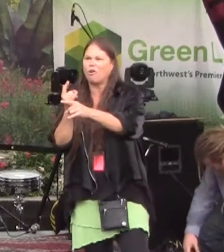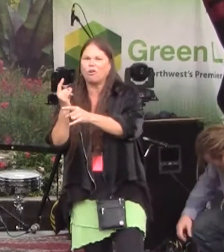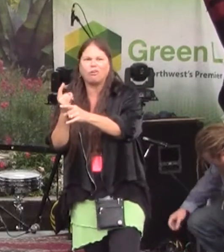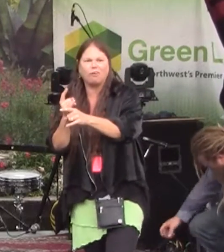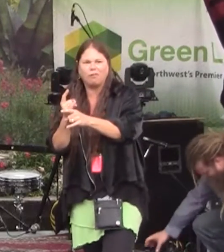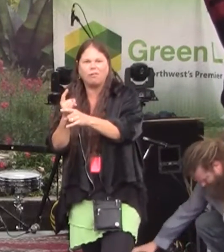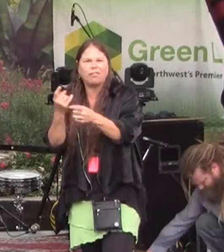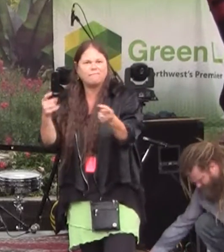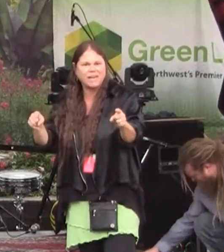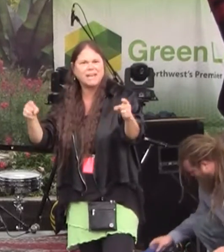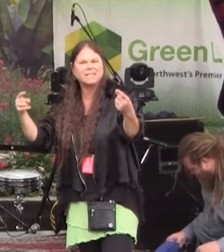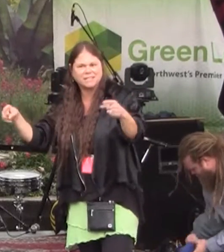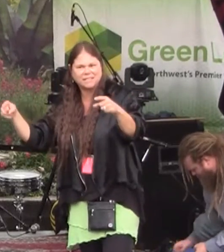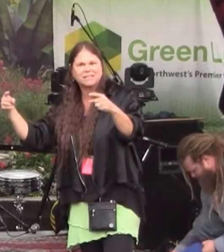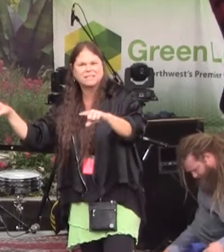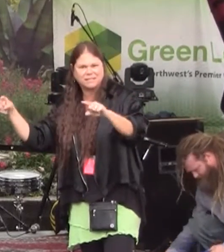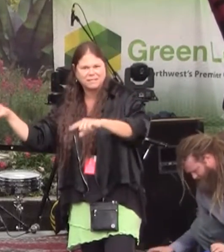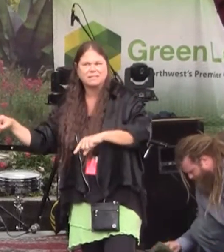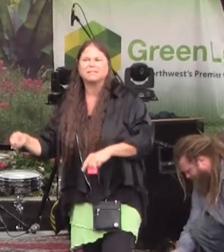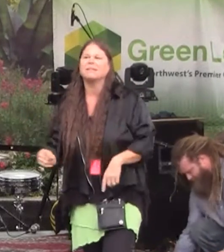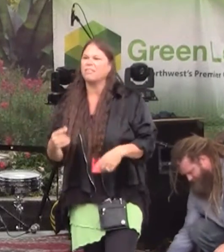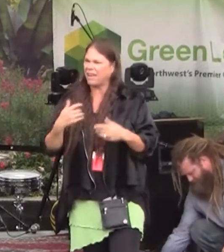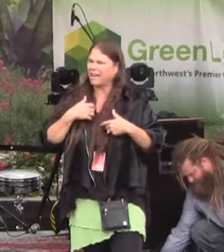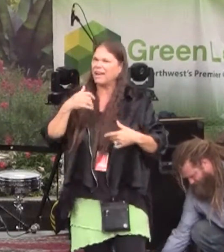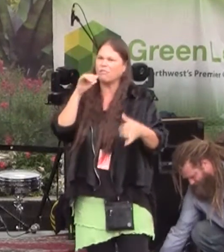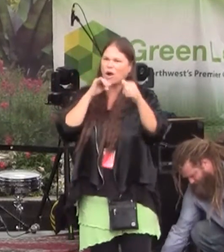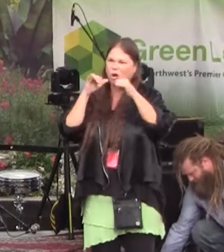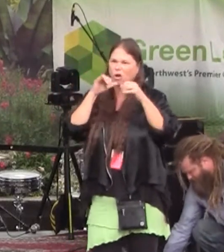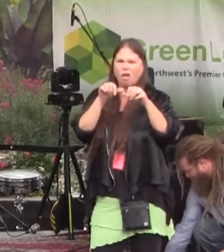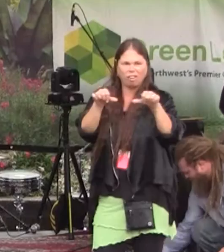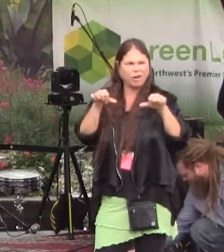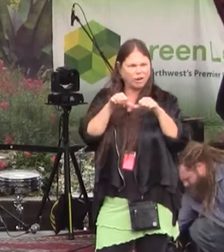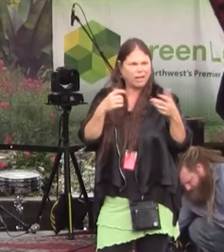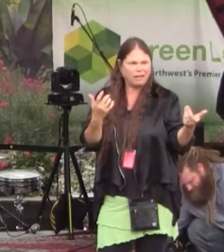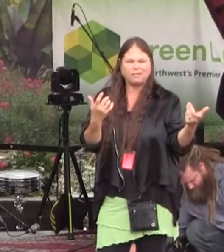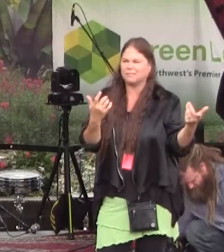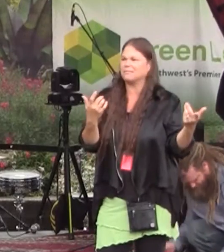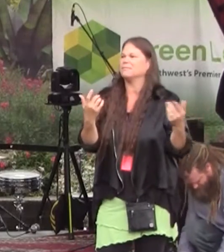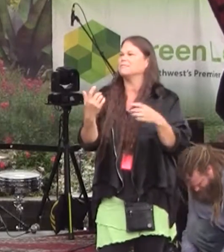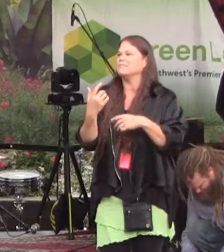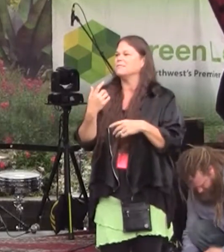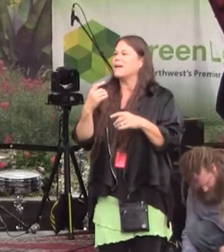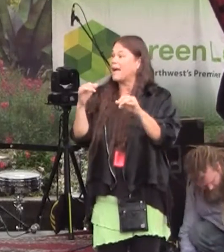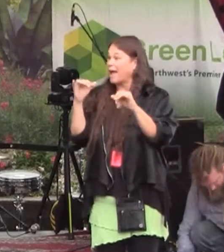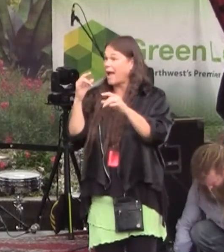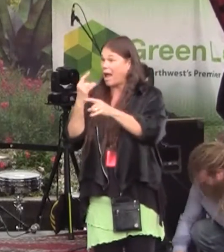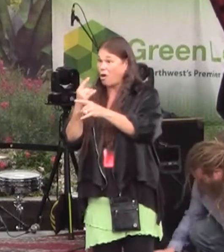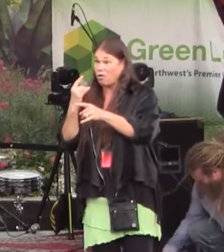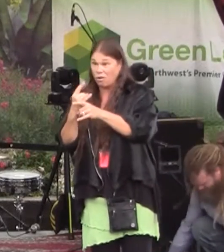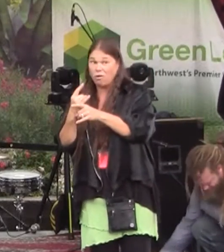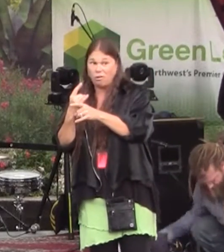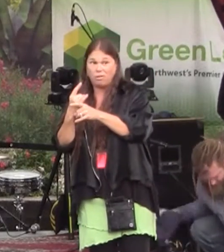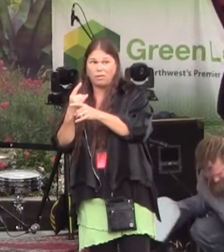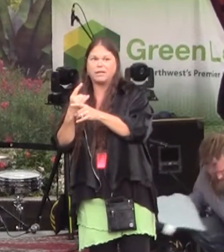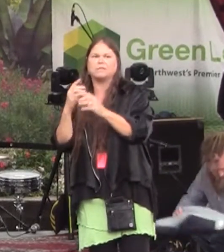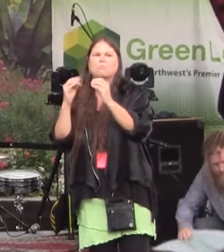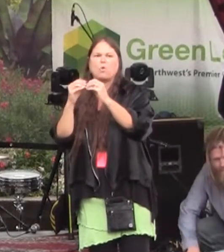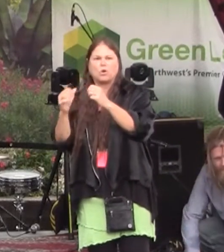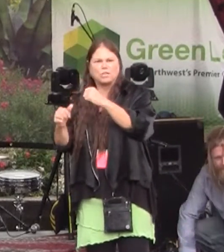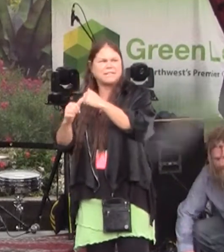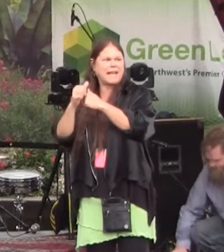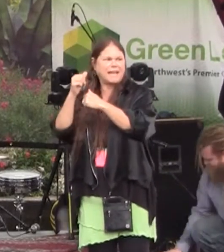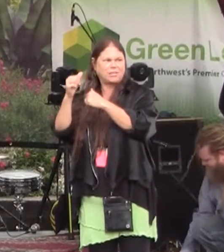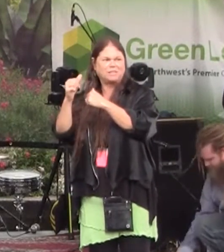events can have their alcohol area here in the park, alcohol, as we know, is much more dangerous